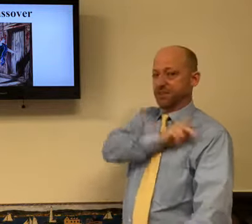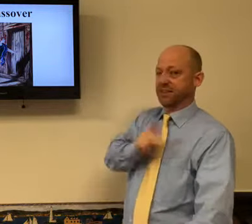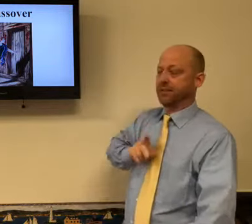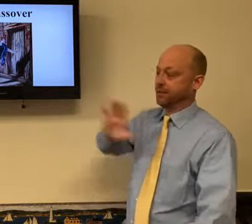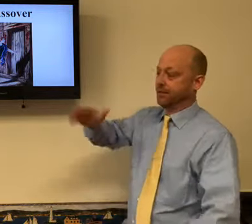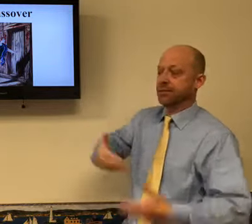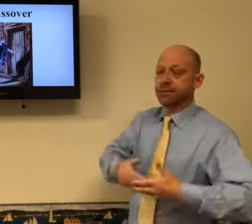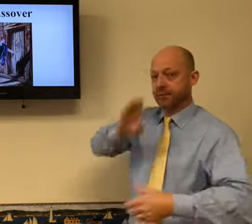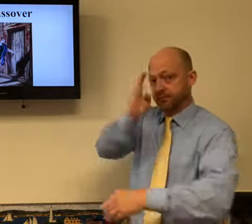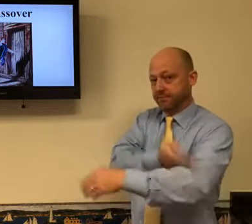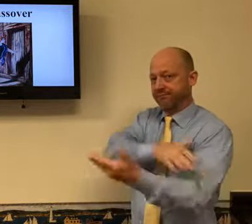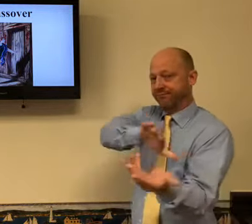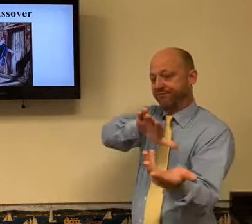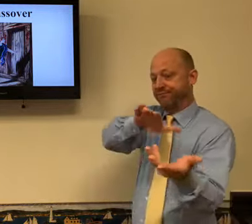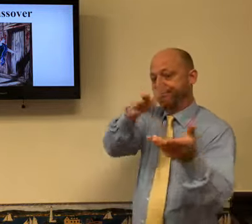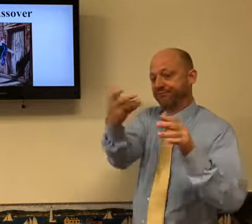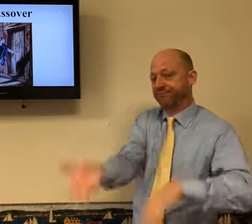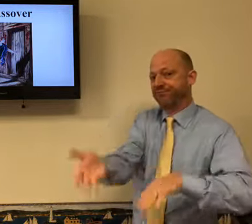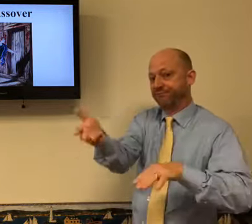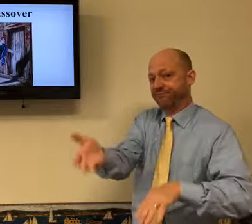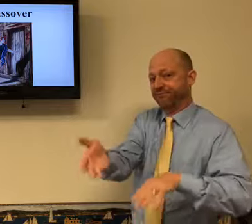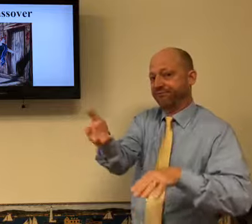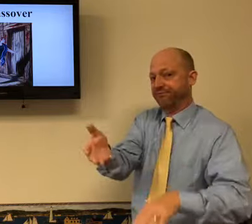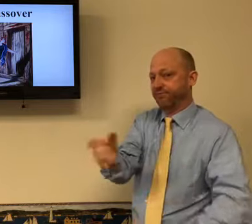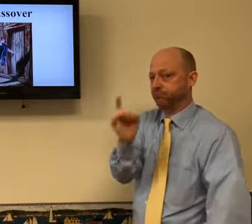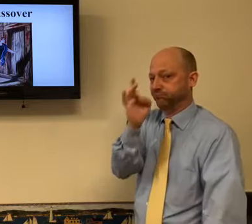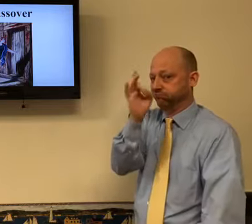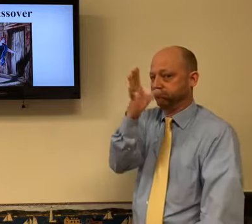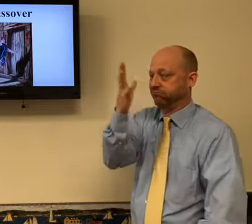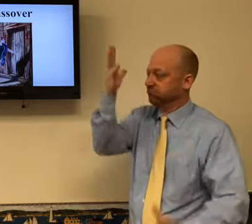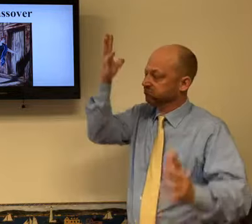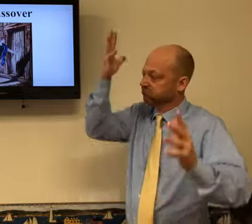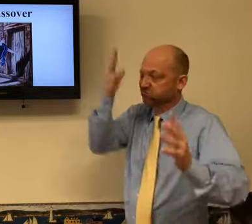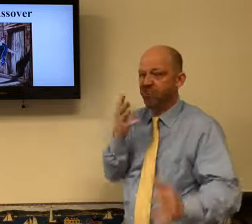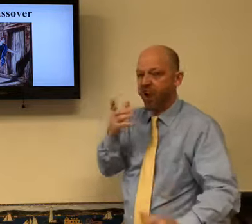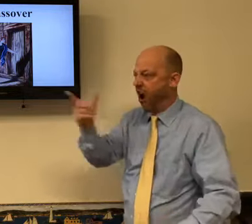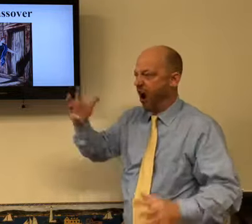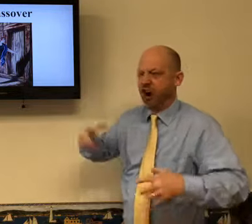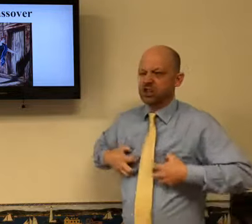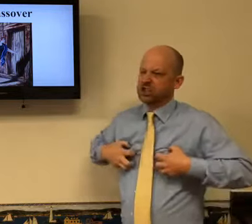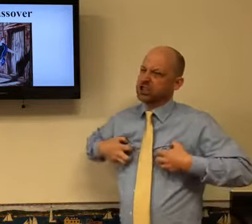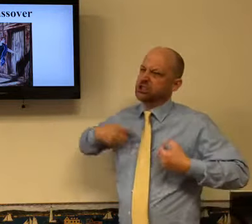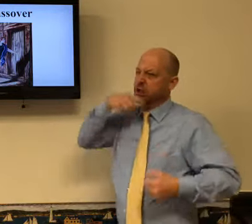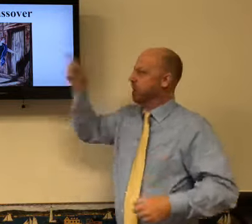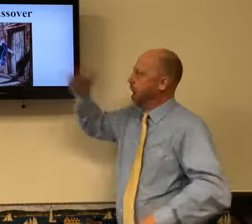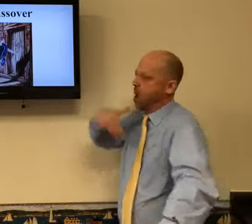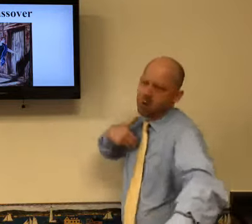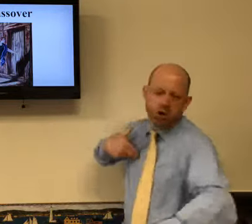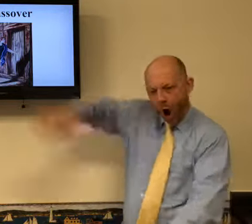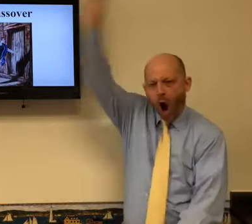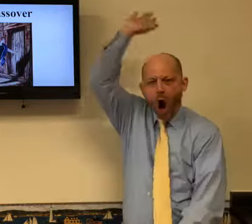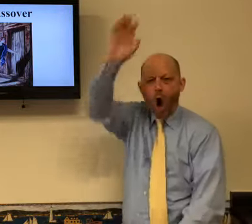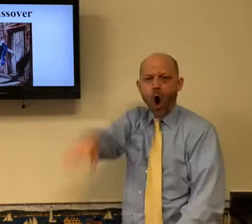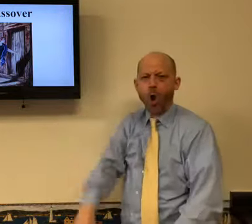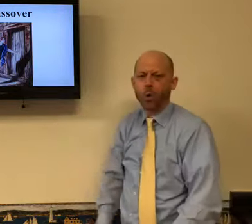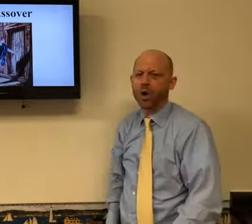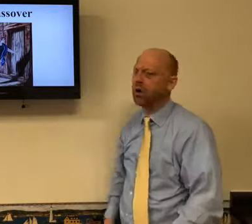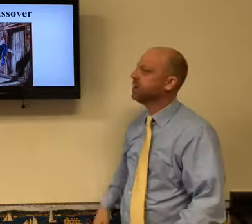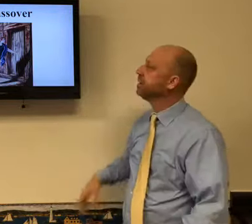as the death angel came through that night, even to the firstborn son of the king Pharaoh, the firstborn, they